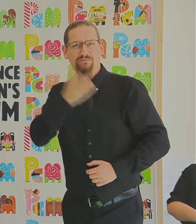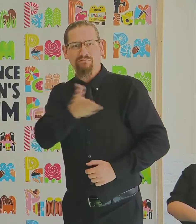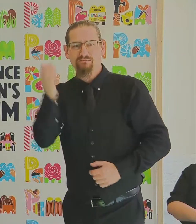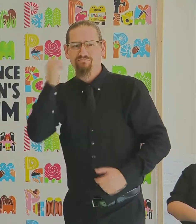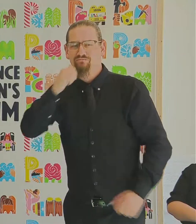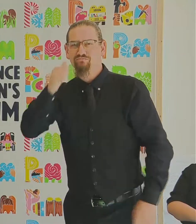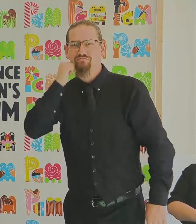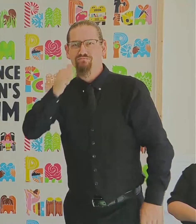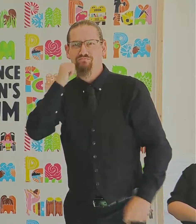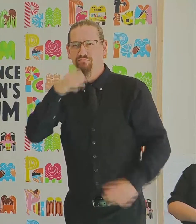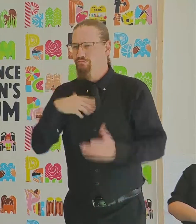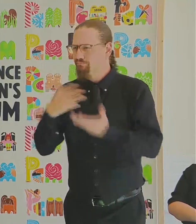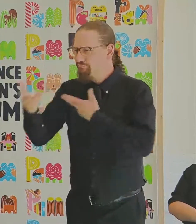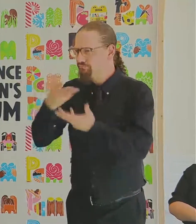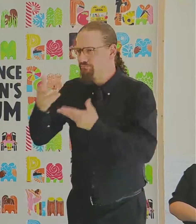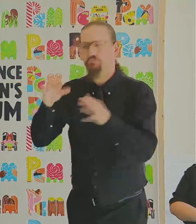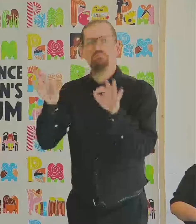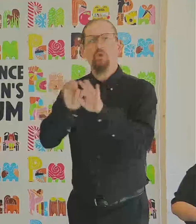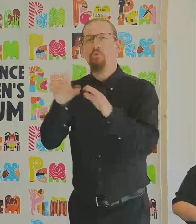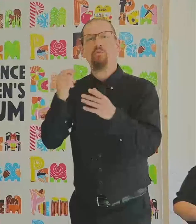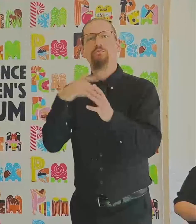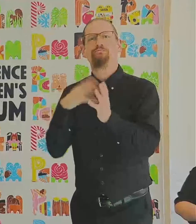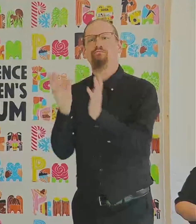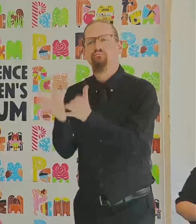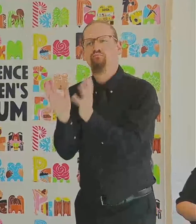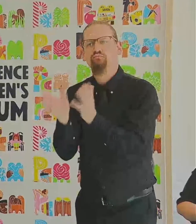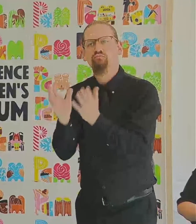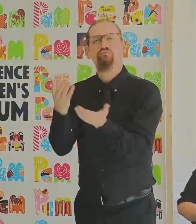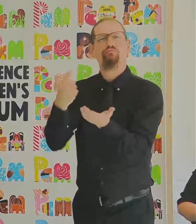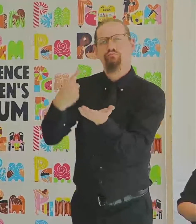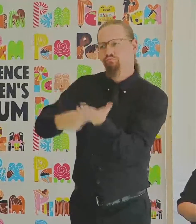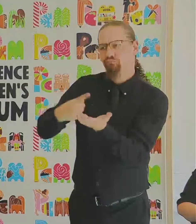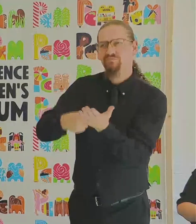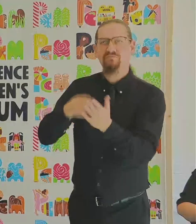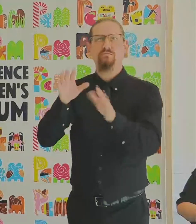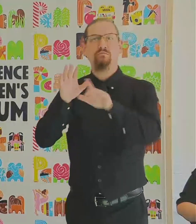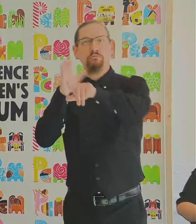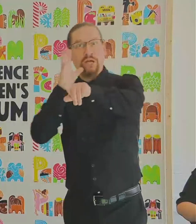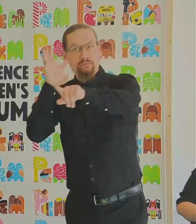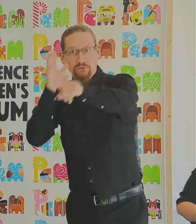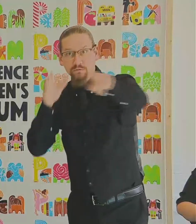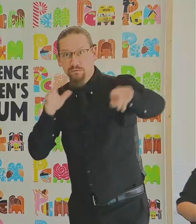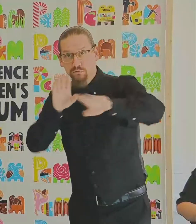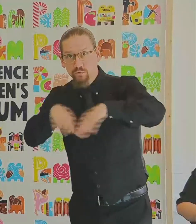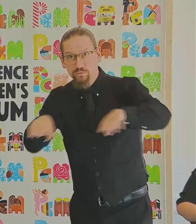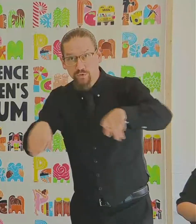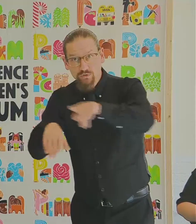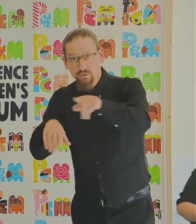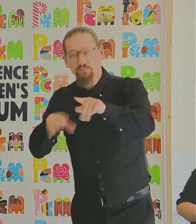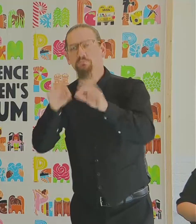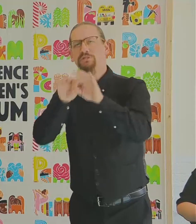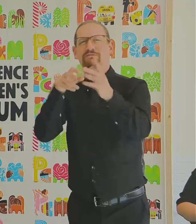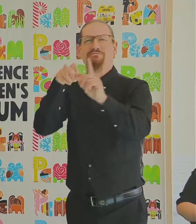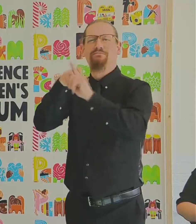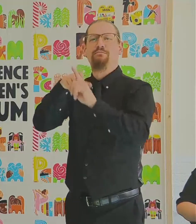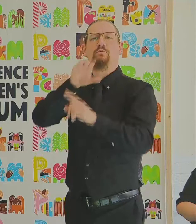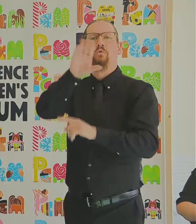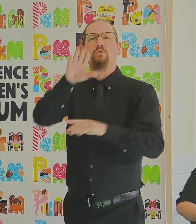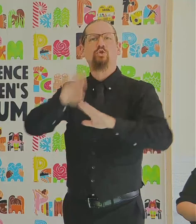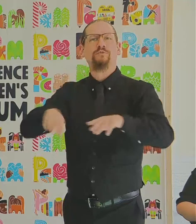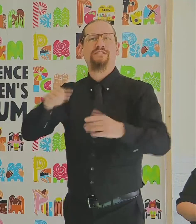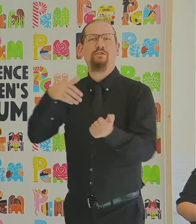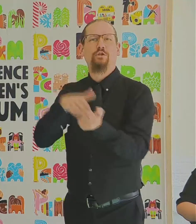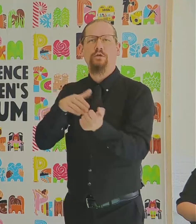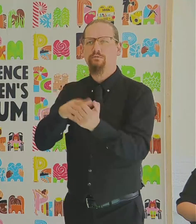all parents, please continue those conversations. This is a personal and intimate decision for your family, and your medical provider